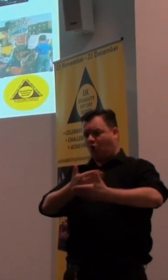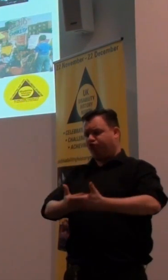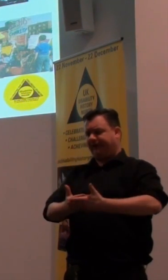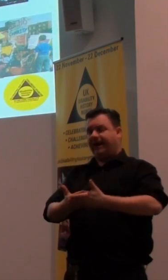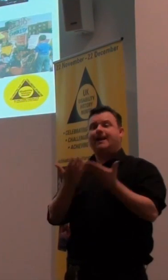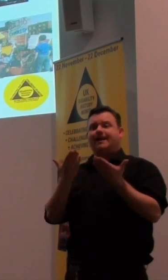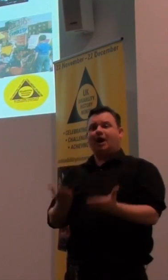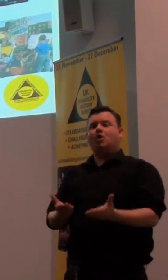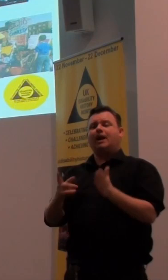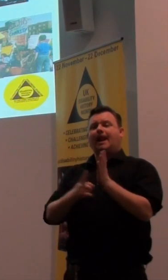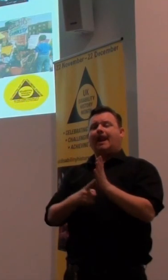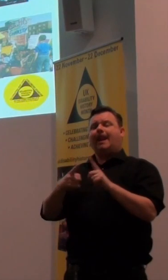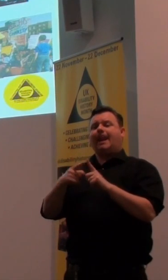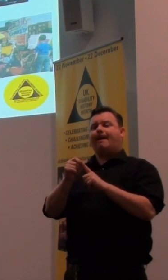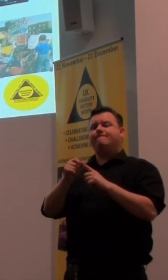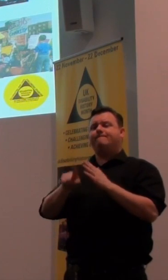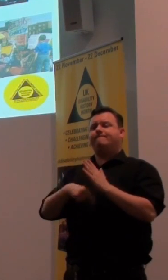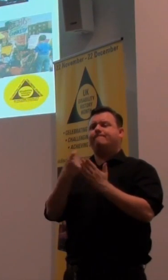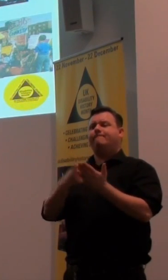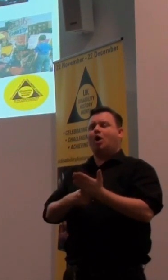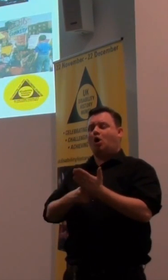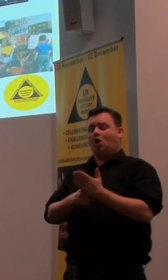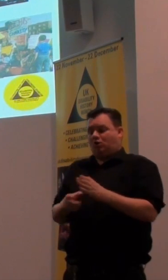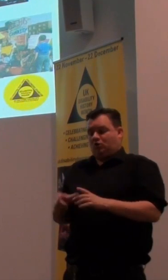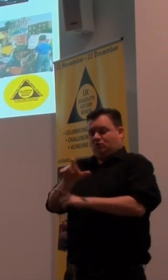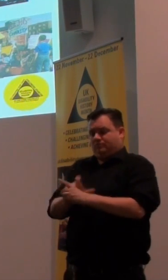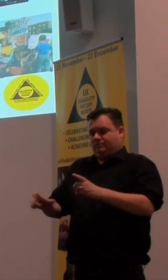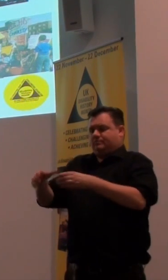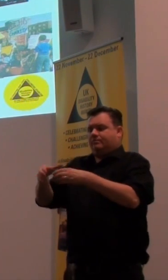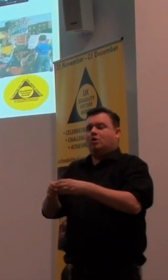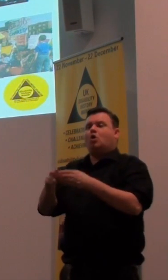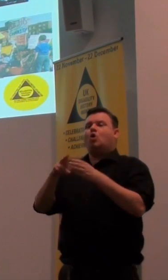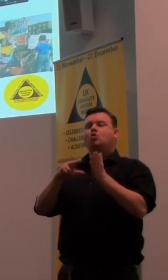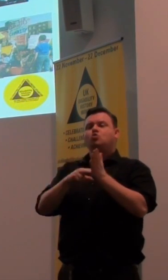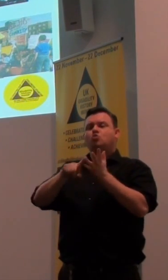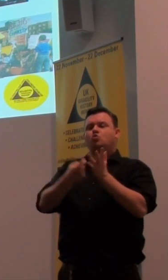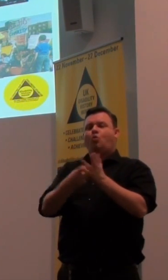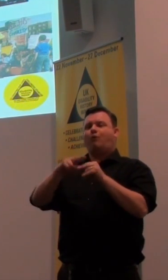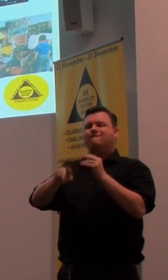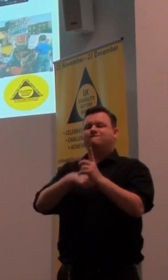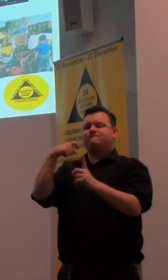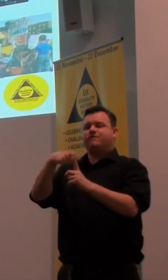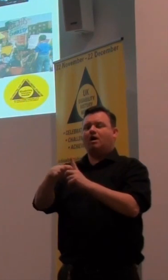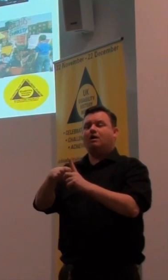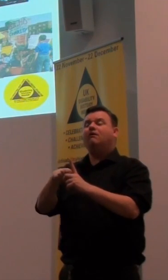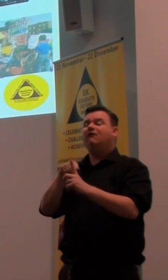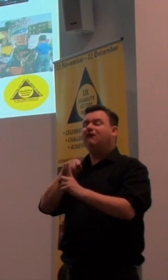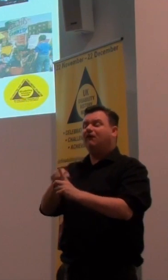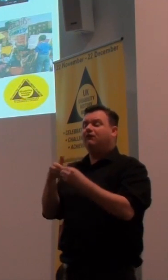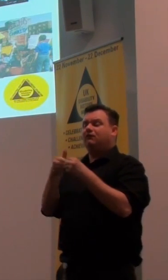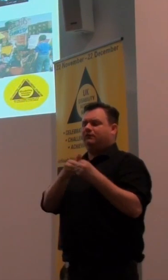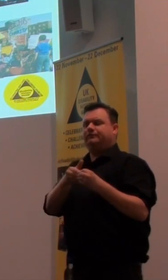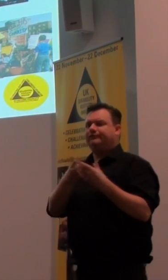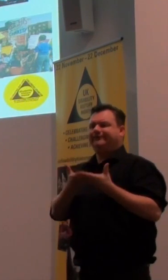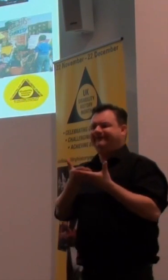of a leper colony in Norfolk, where the abbot was very mean to the lepers and wouldn't give them their